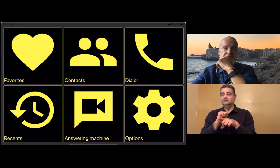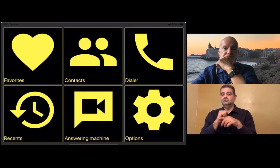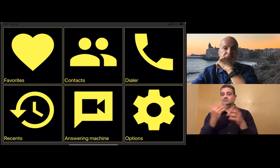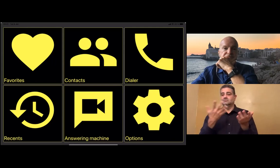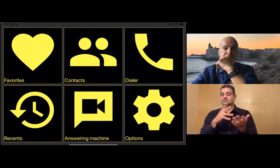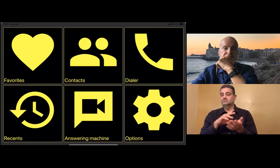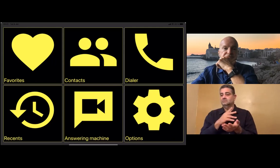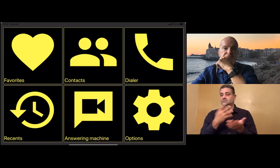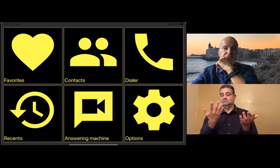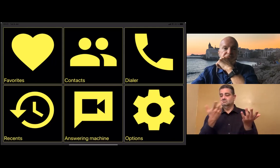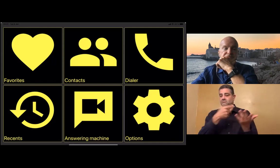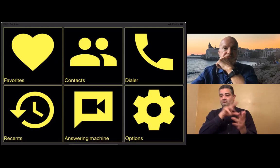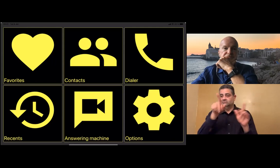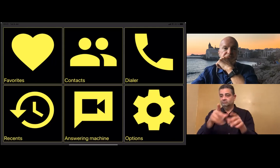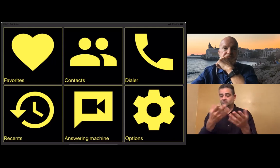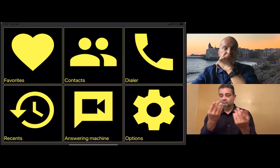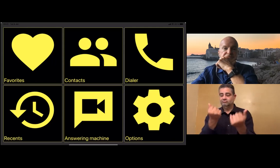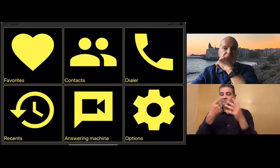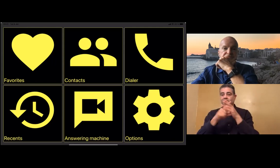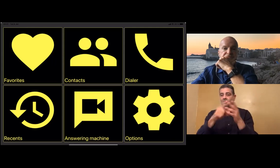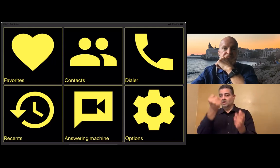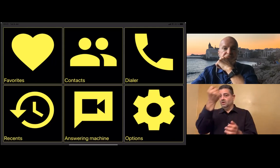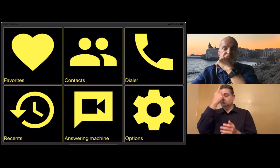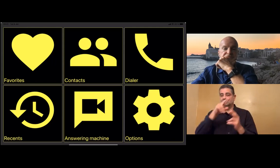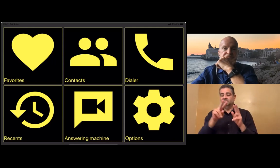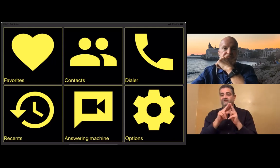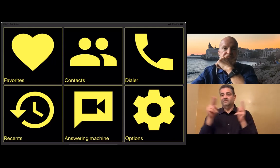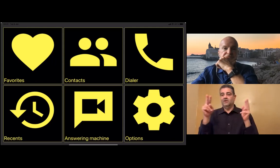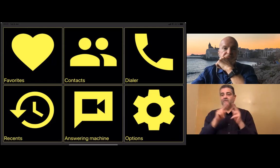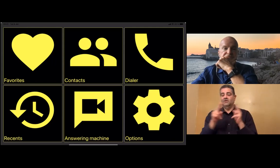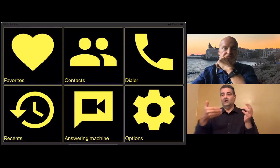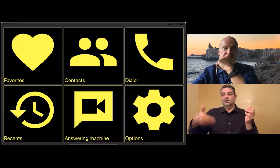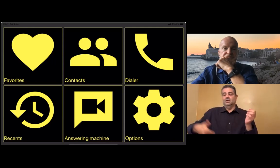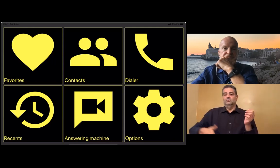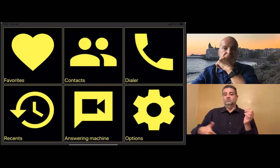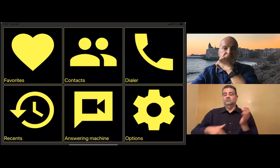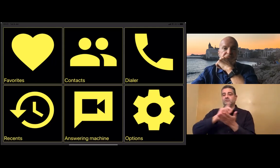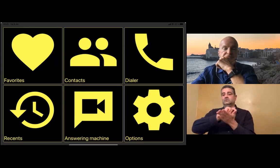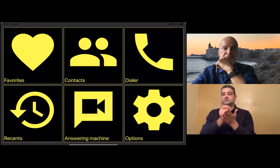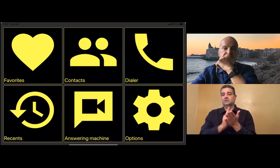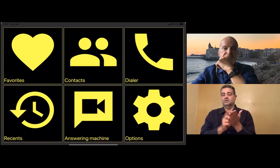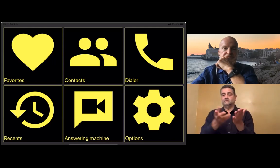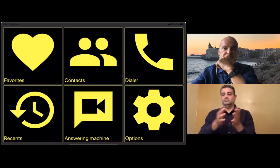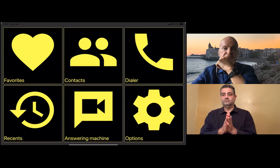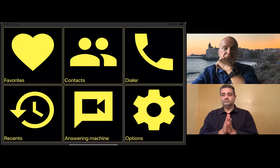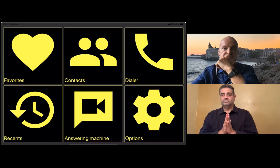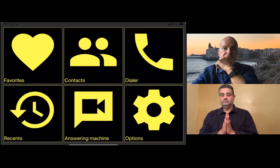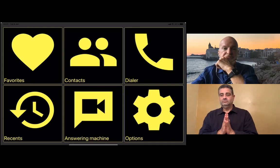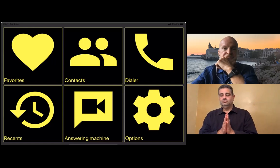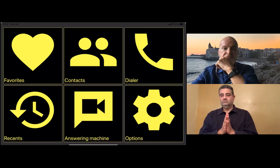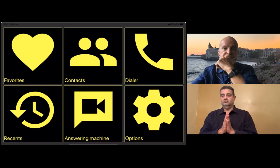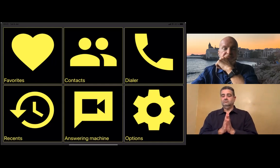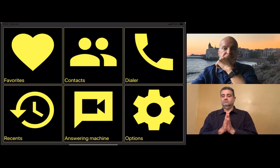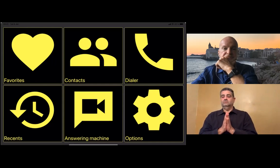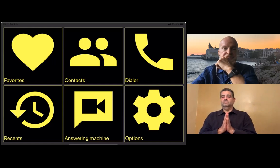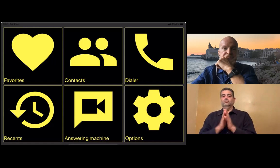Some people say that it's taking about a max of 20 minutes. Other people say they don't even need that much time. It's very intuitive